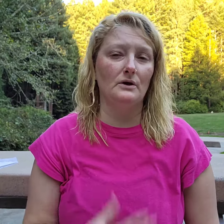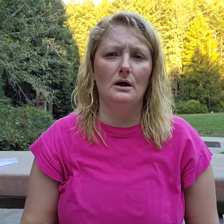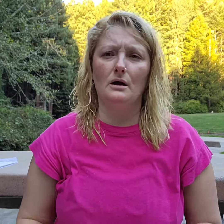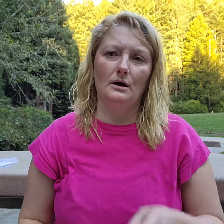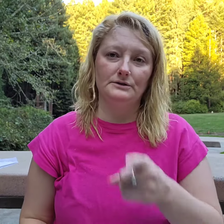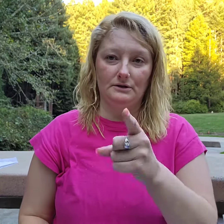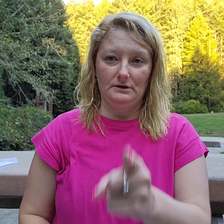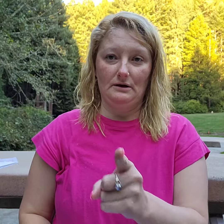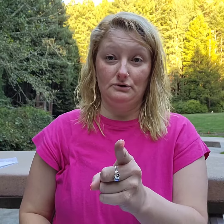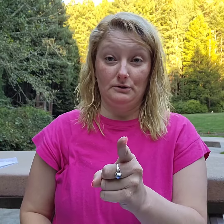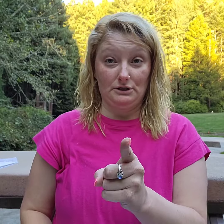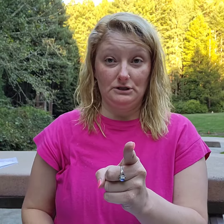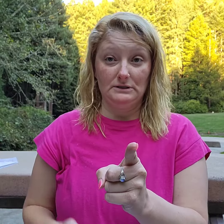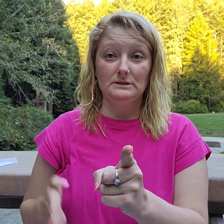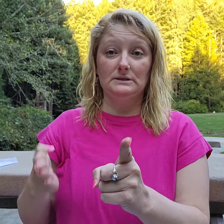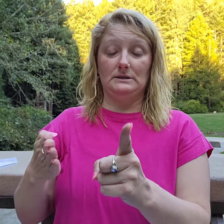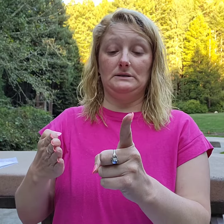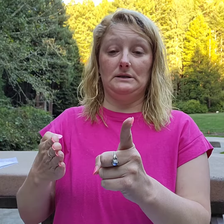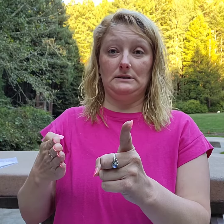You give directions. directions is this.